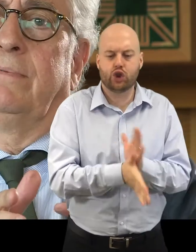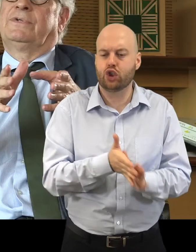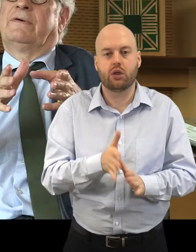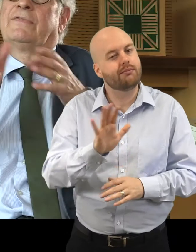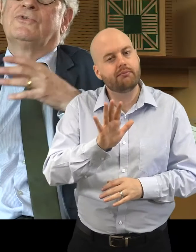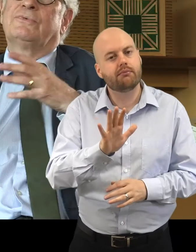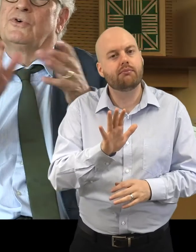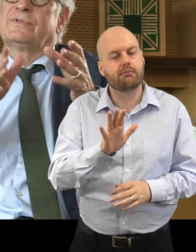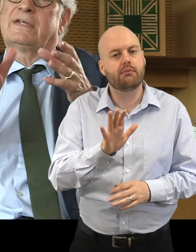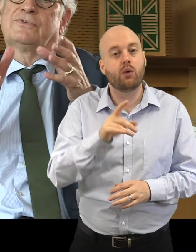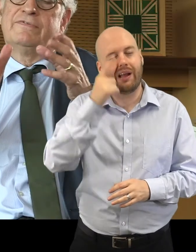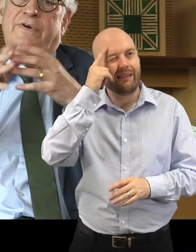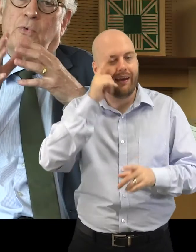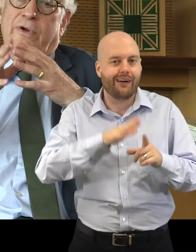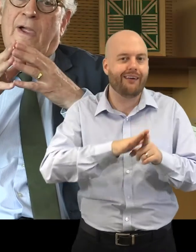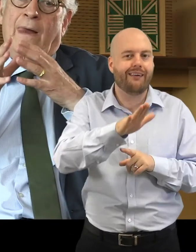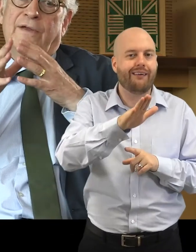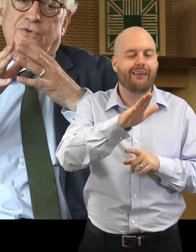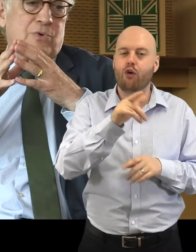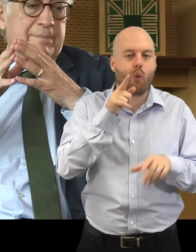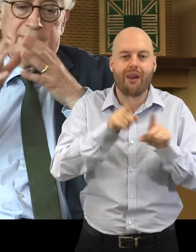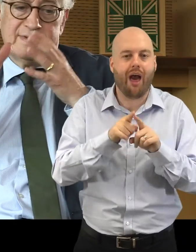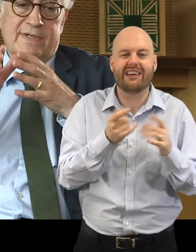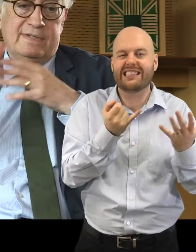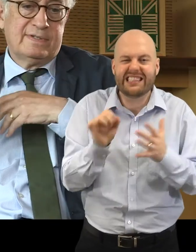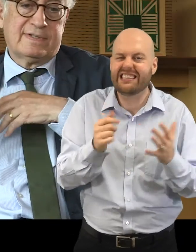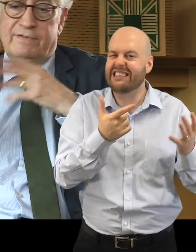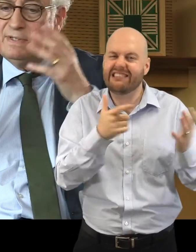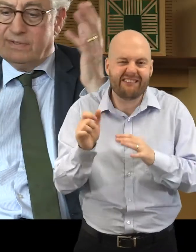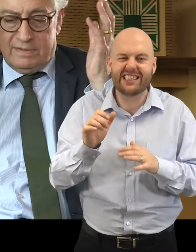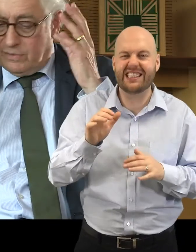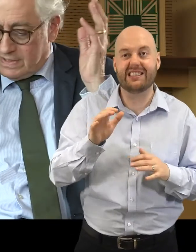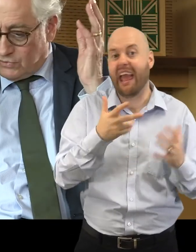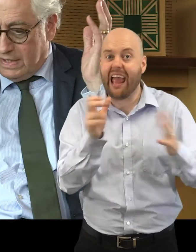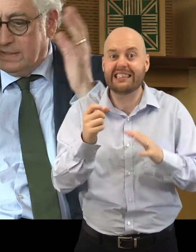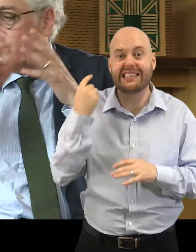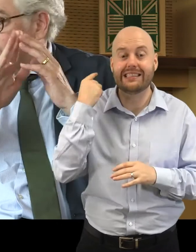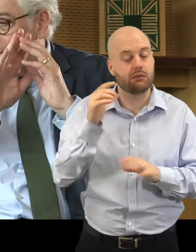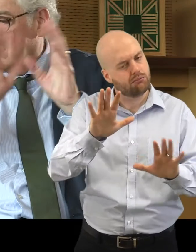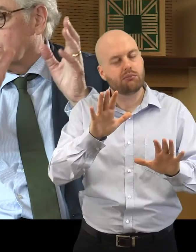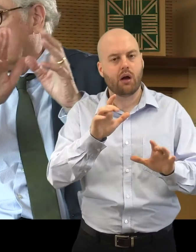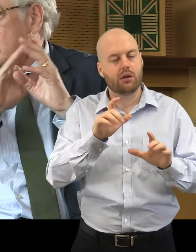And that sort of work used to happen in the 60s and 70s, et cetera, 80s, excellent work.